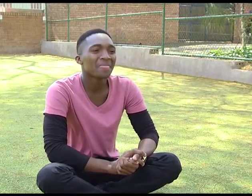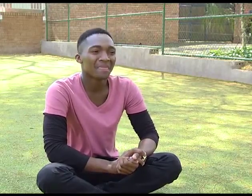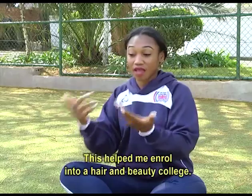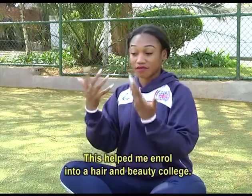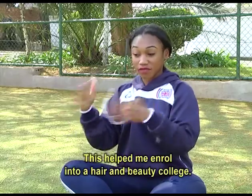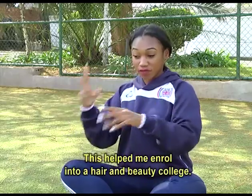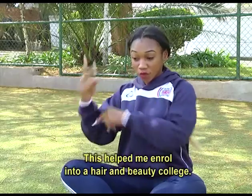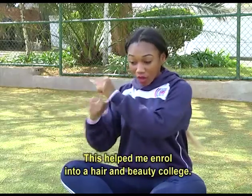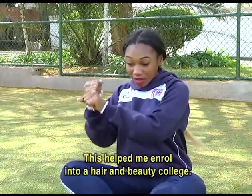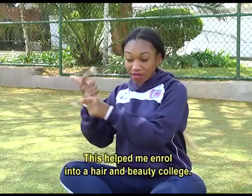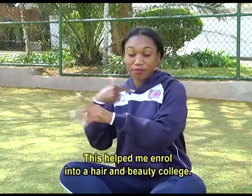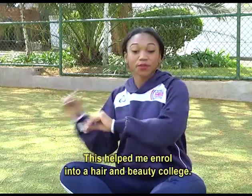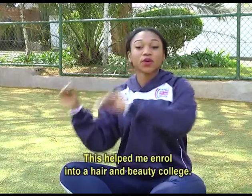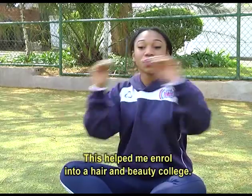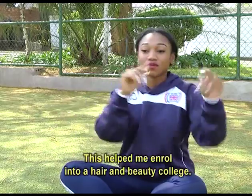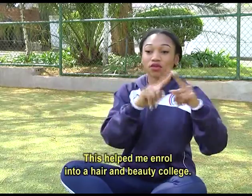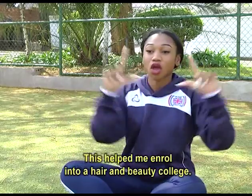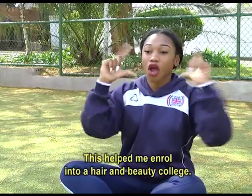This helped me enroll into a hair and beauty college.